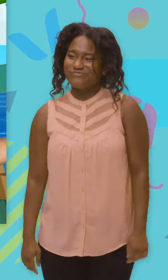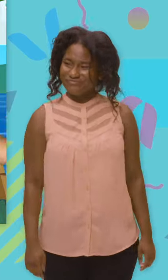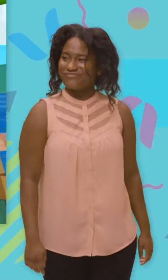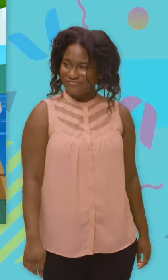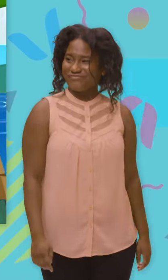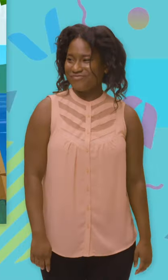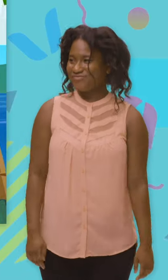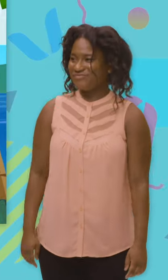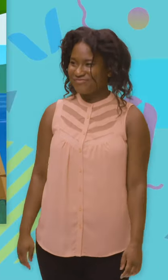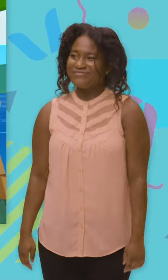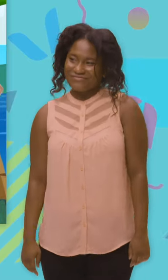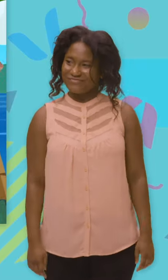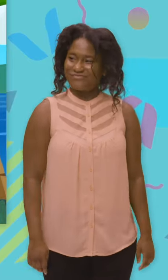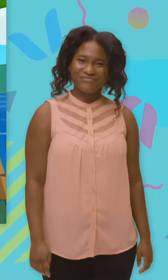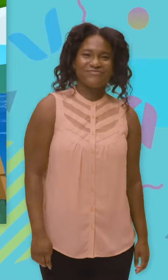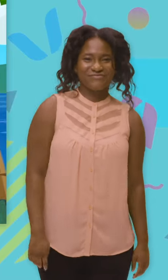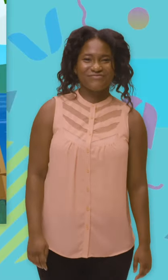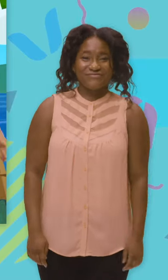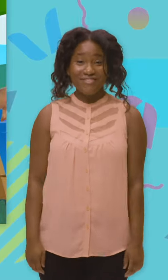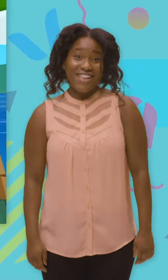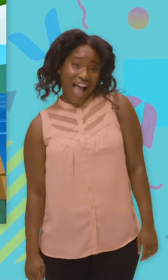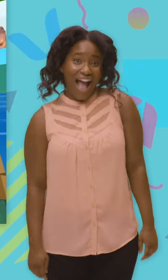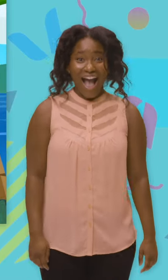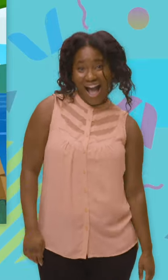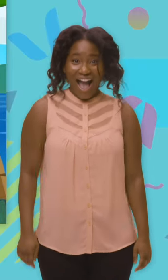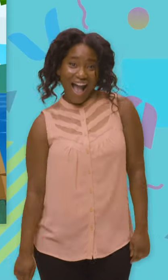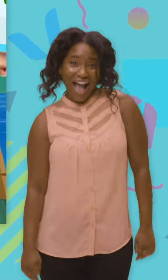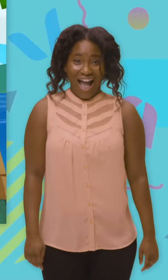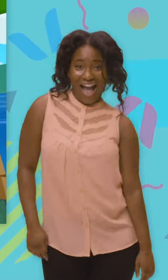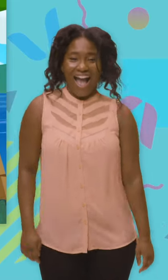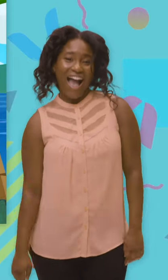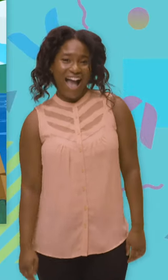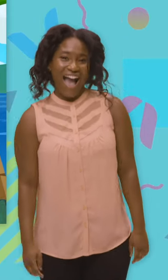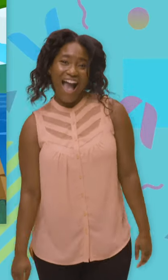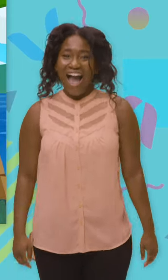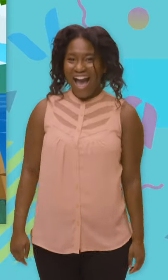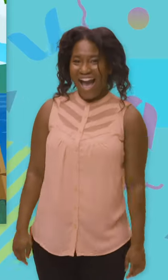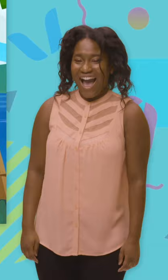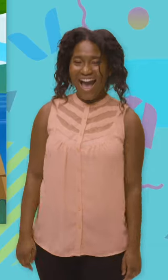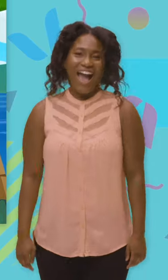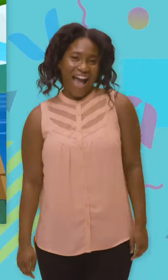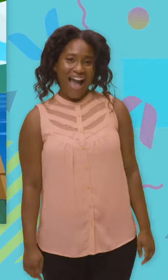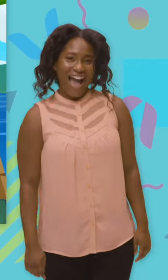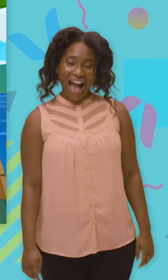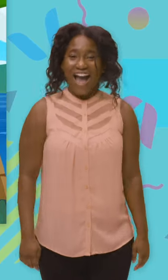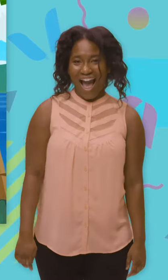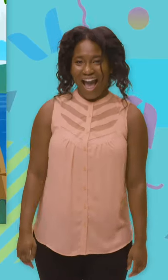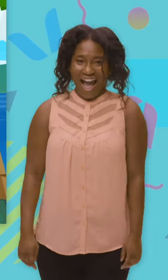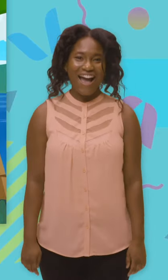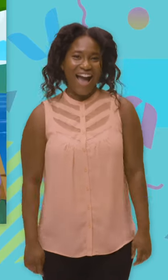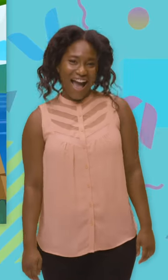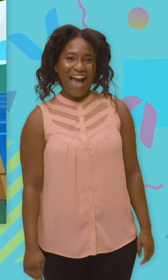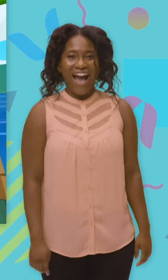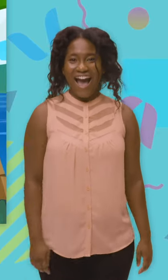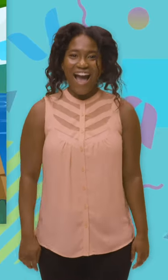solo